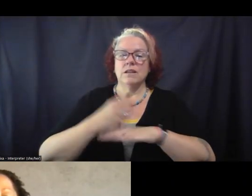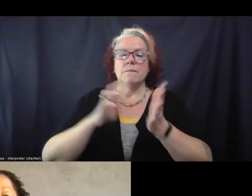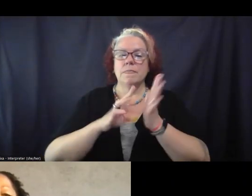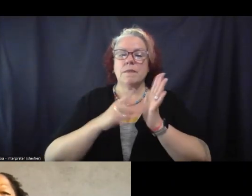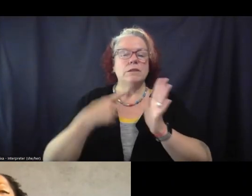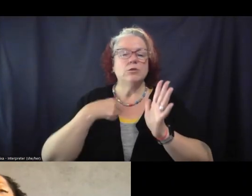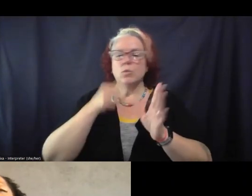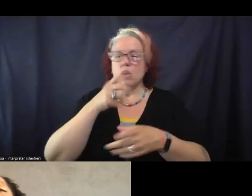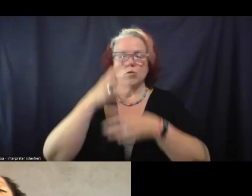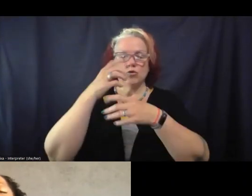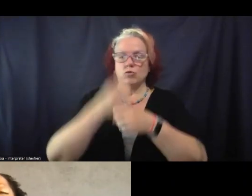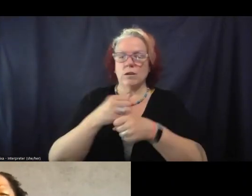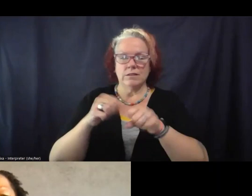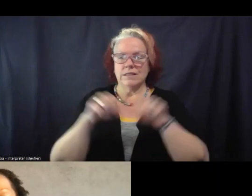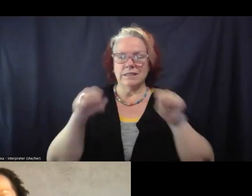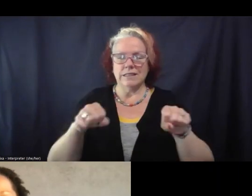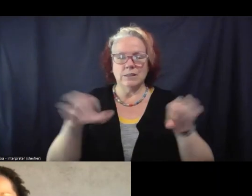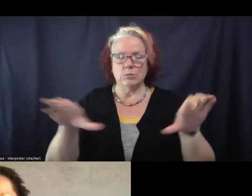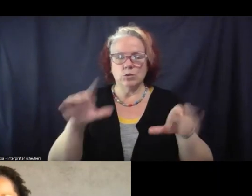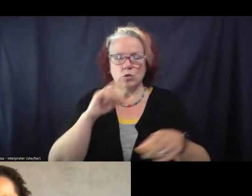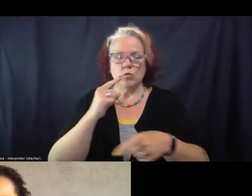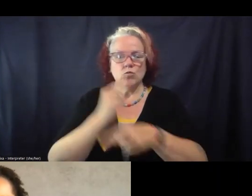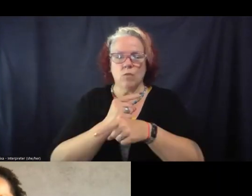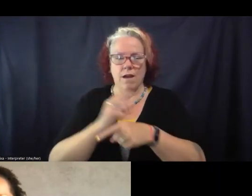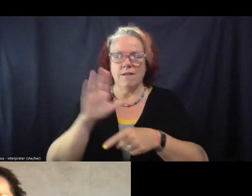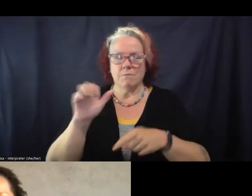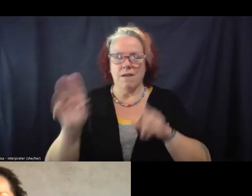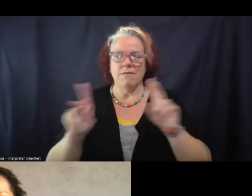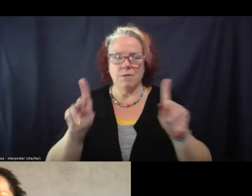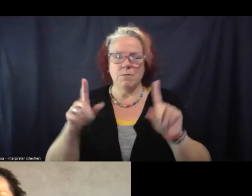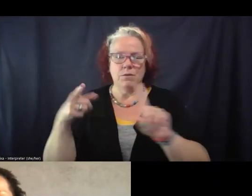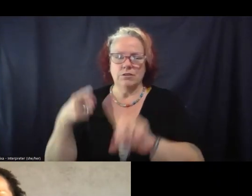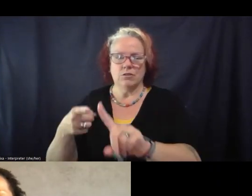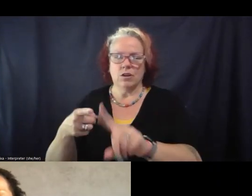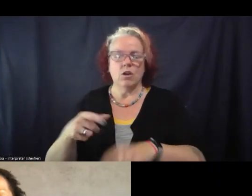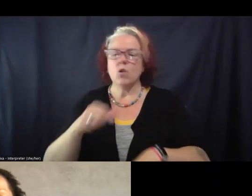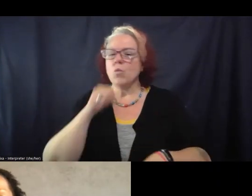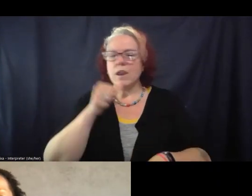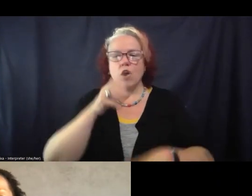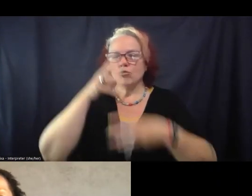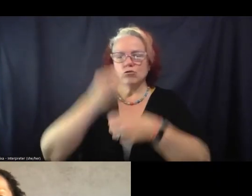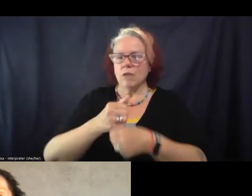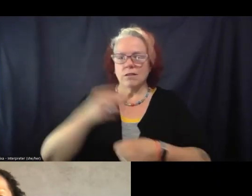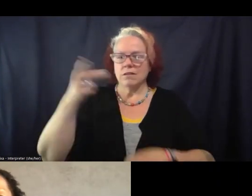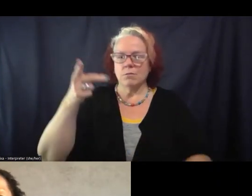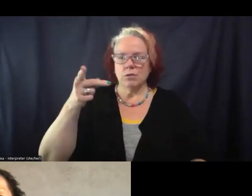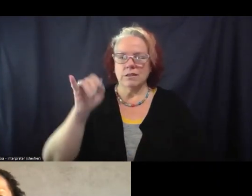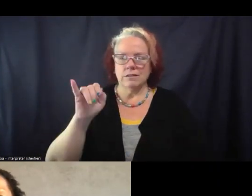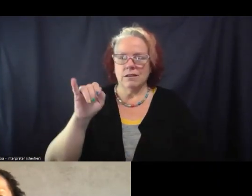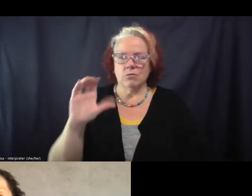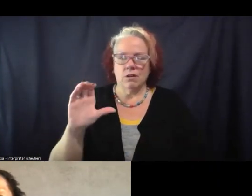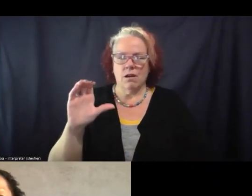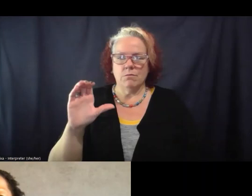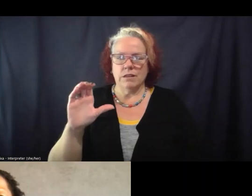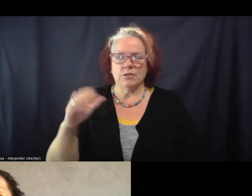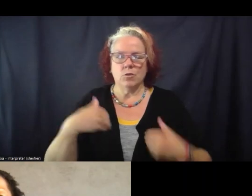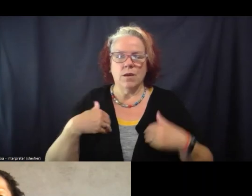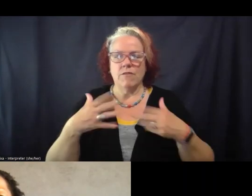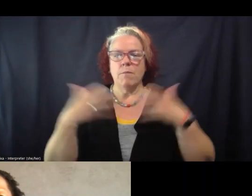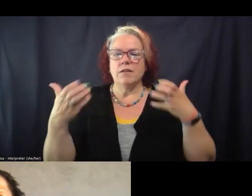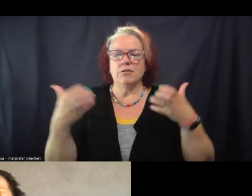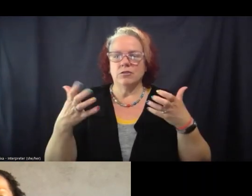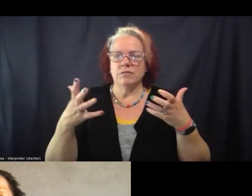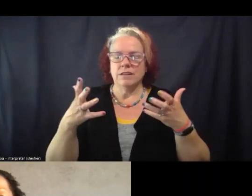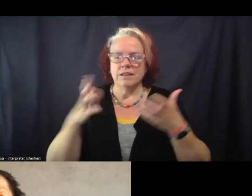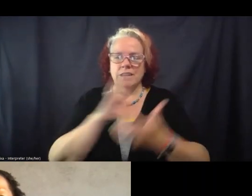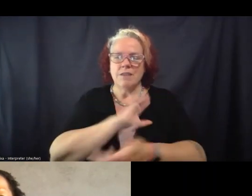system to do right by the people that it's targeting. We don't trust the prison industrial complex to have a bunch of discretionary power,